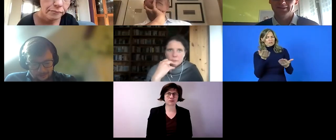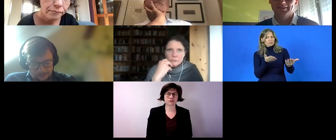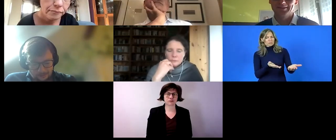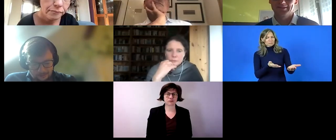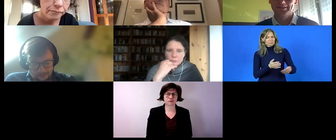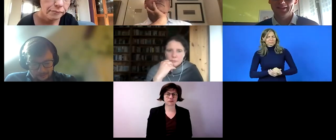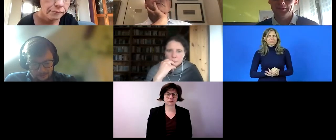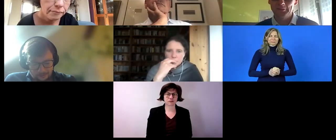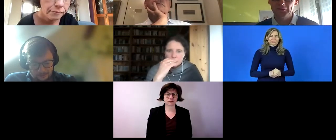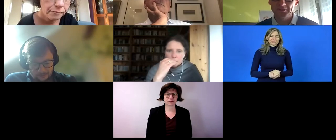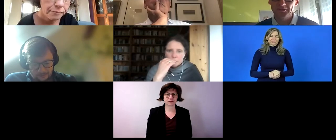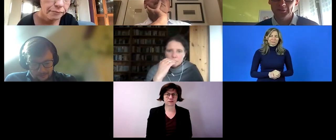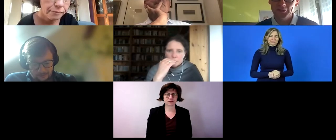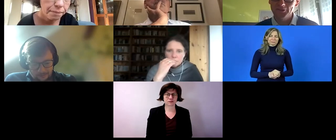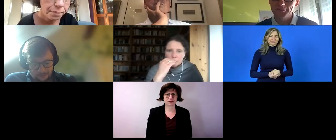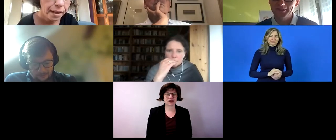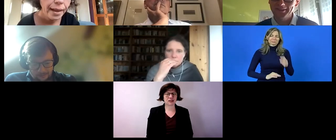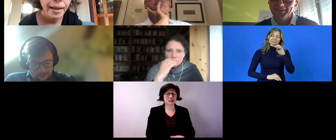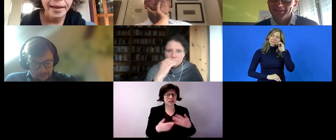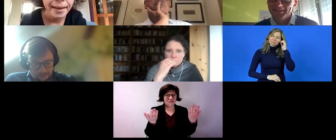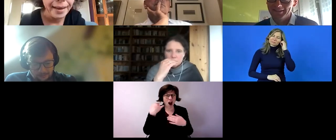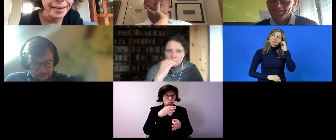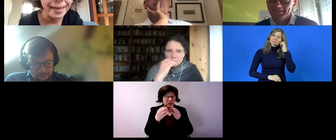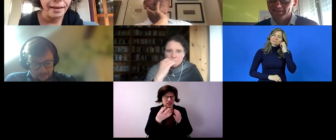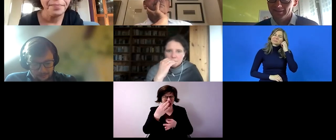what was a specific question to me